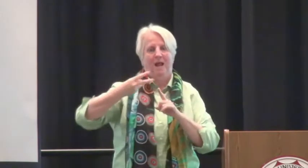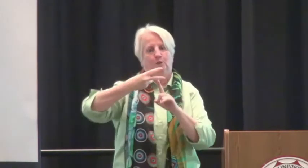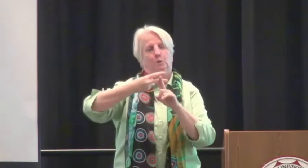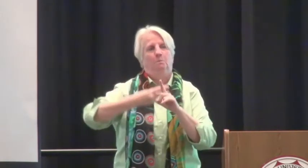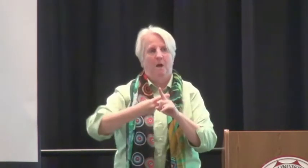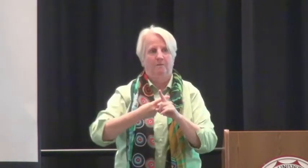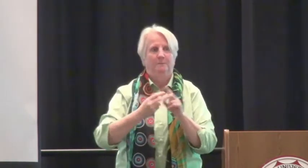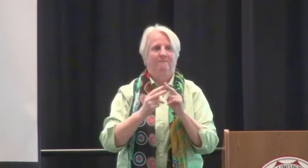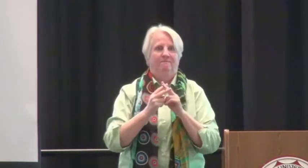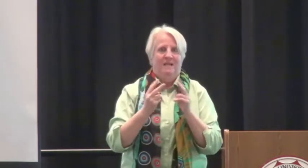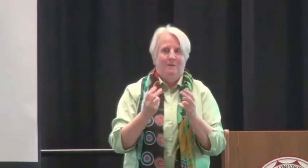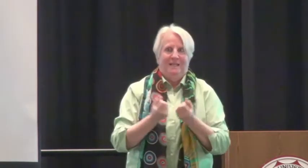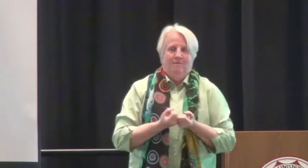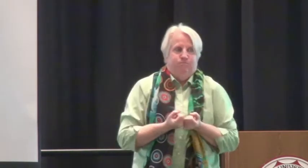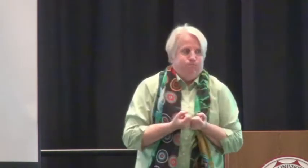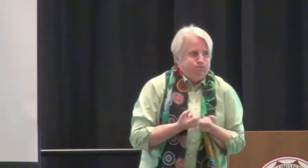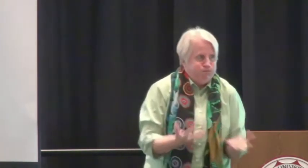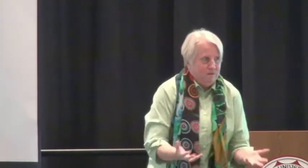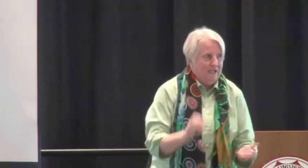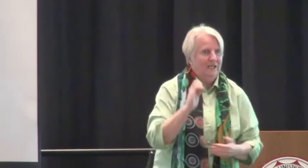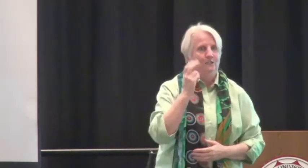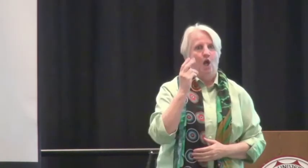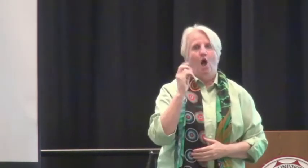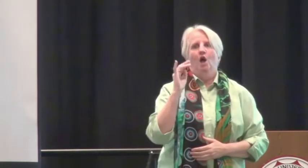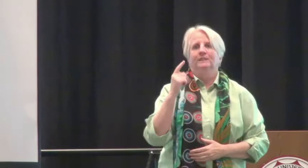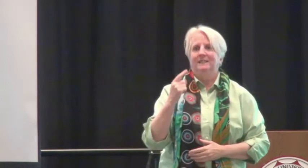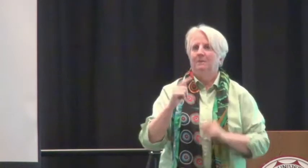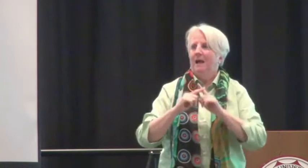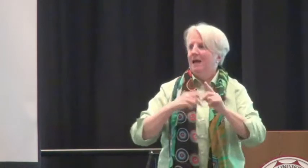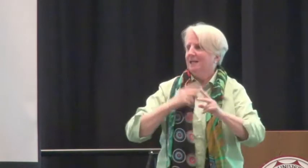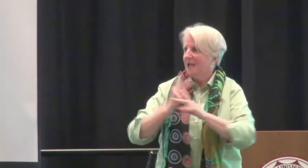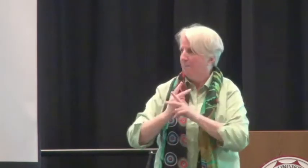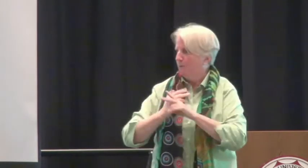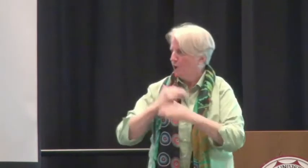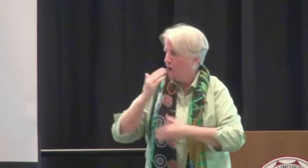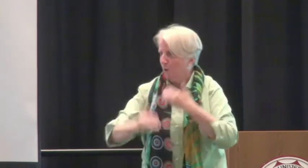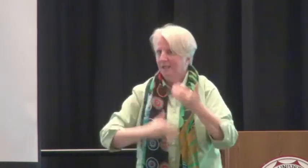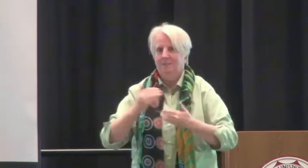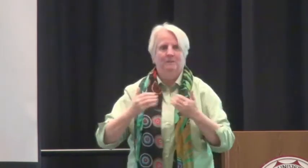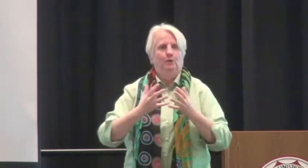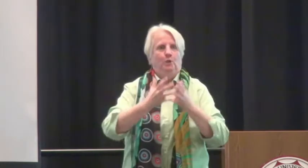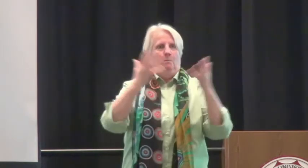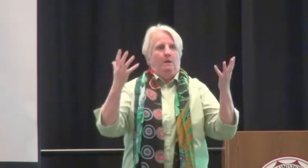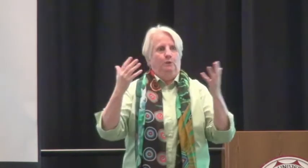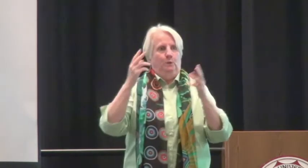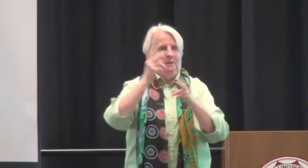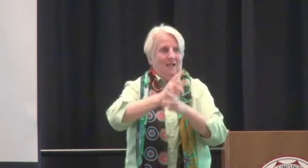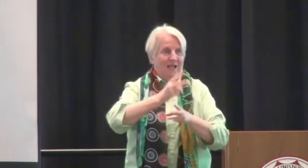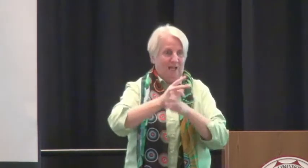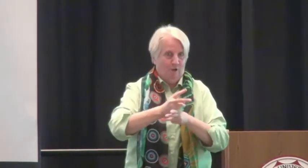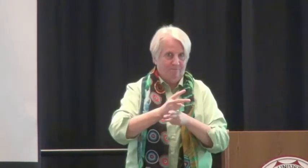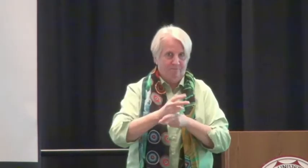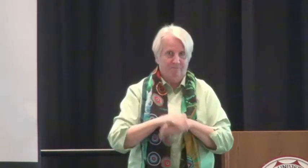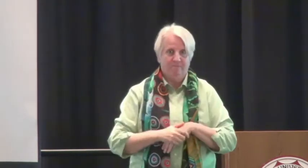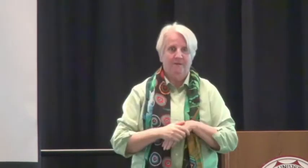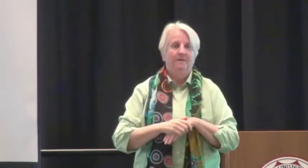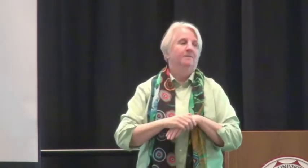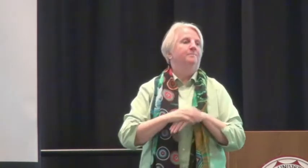through this tragic experience over the last two months, not only have I been exhausted, but I have learned so much about